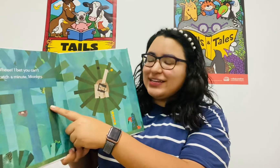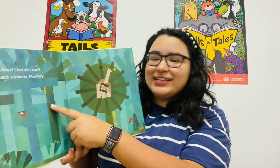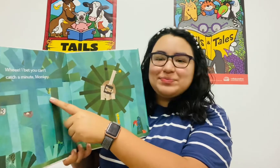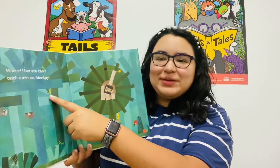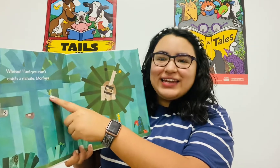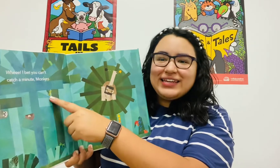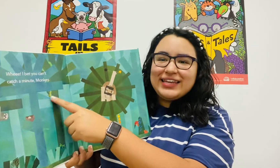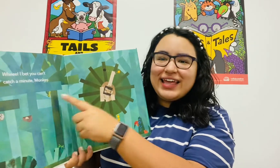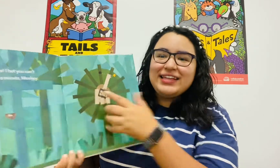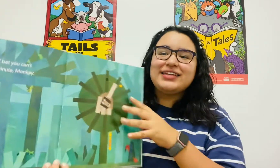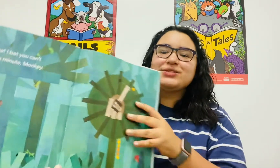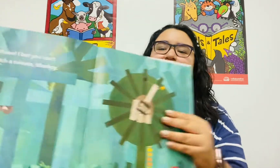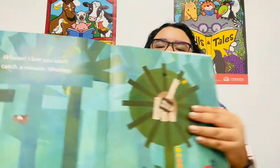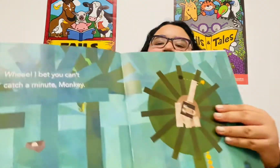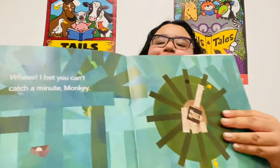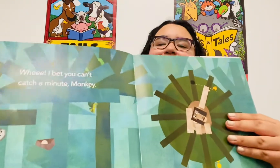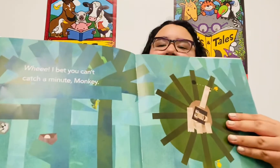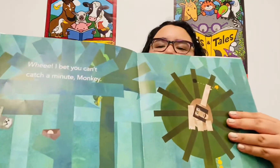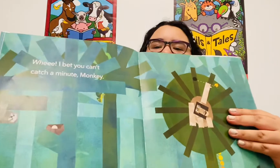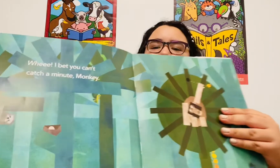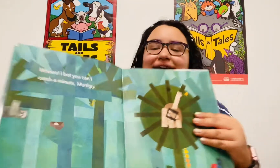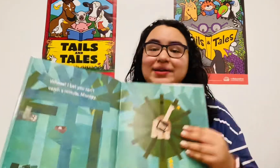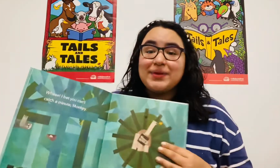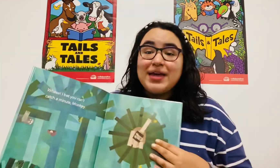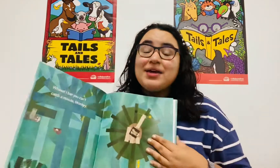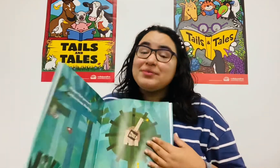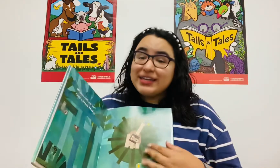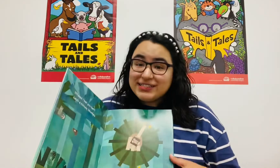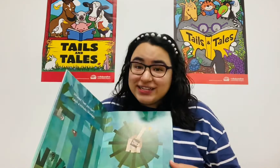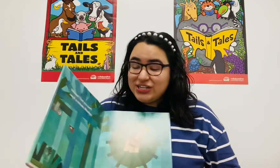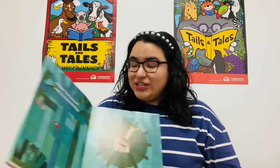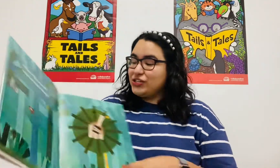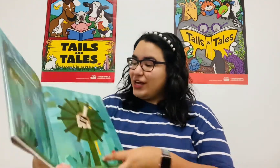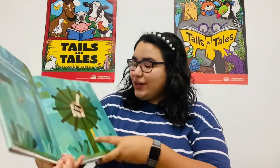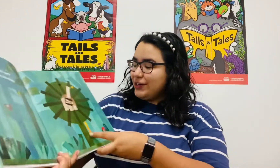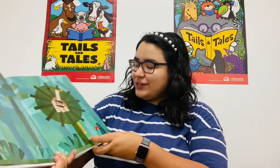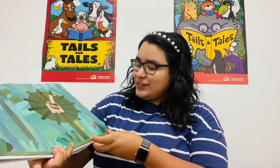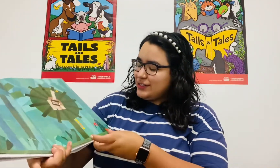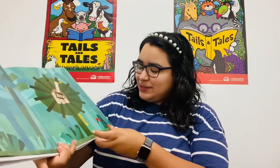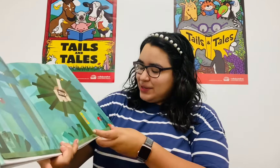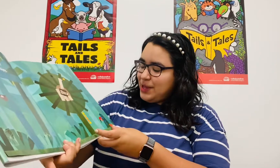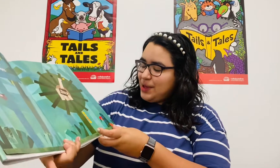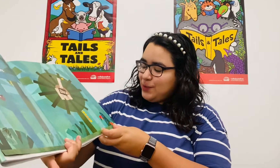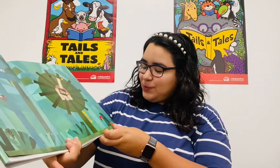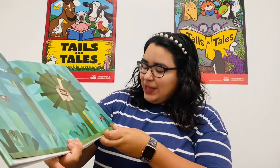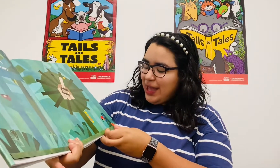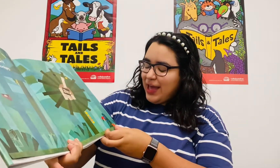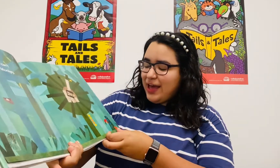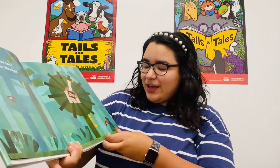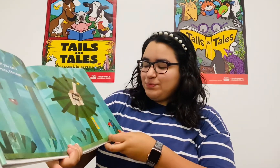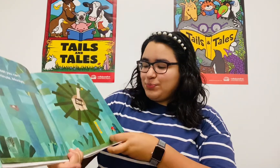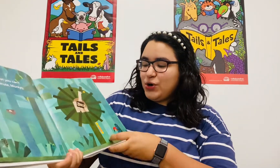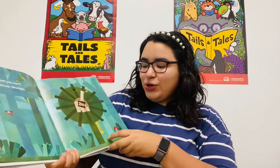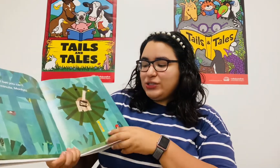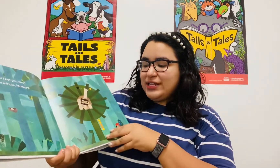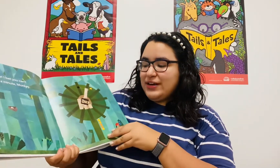He's blending in. That's why you can barely see him because they change colors. We have birds and